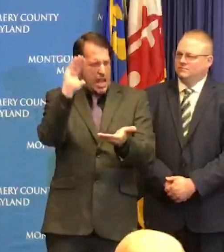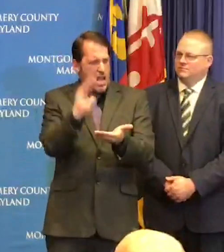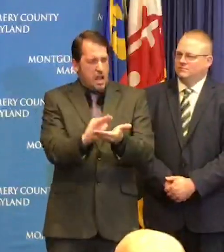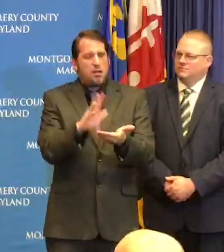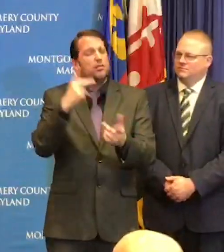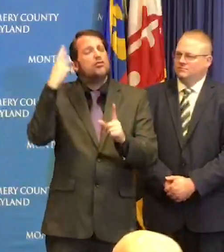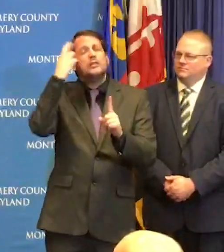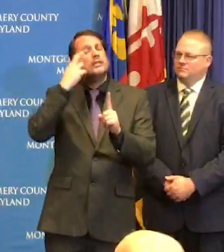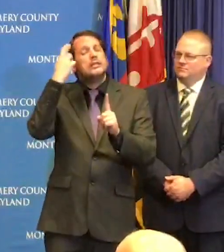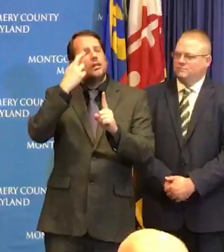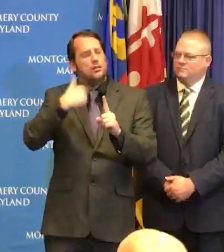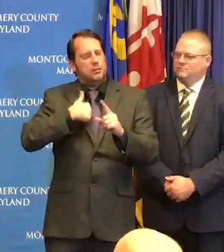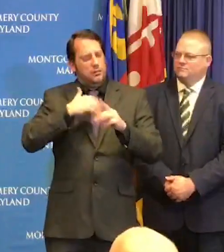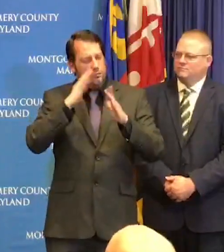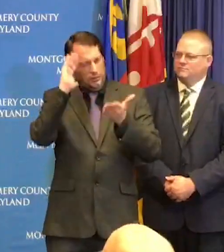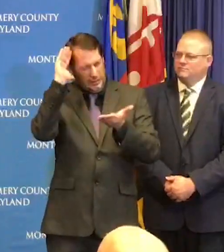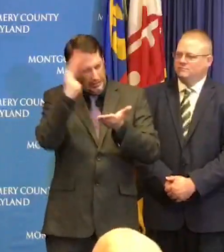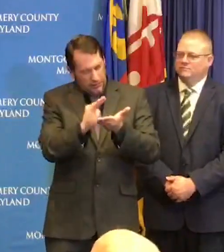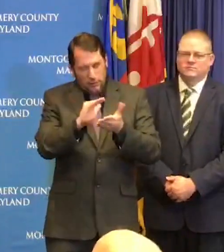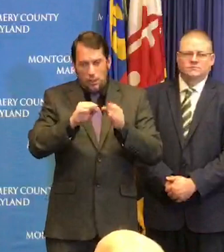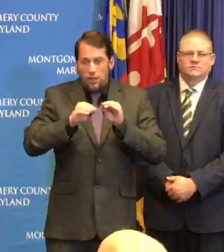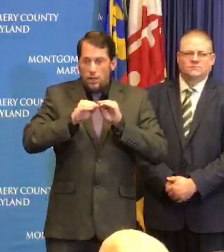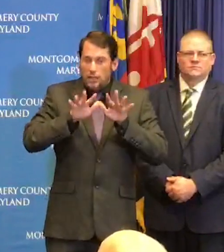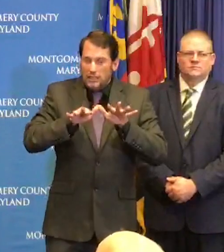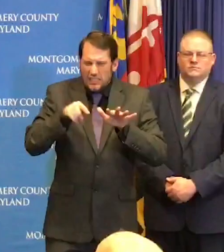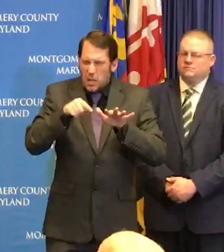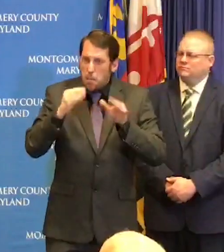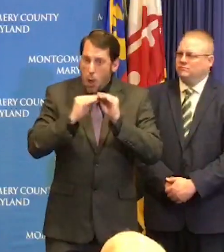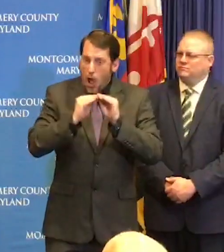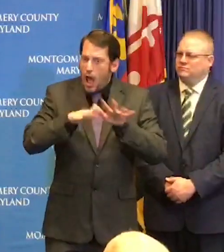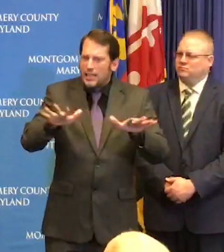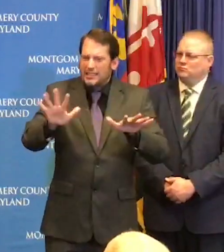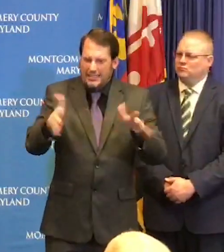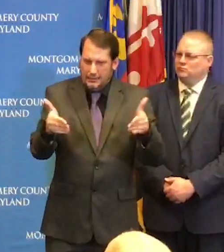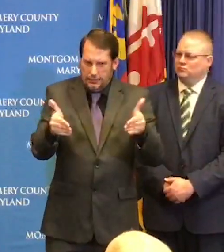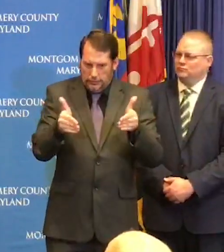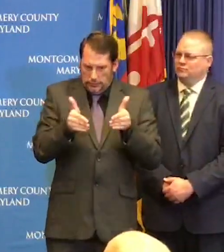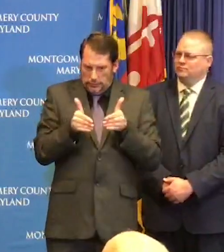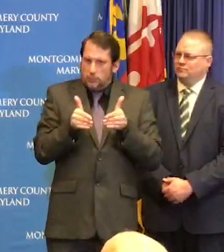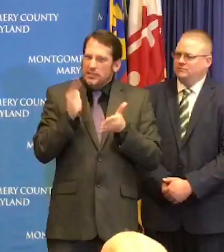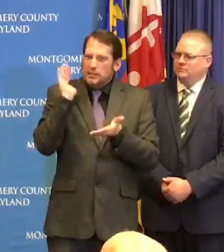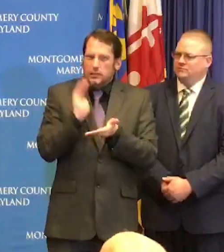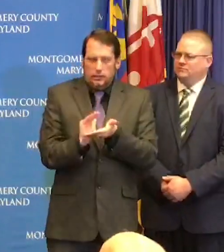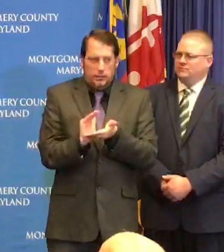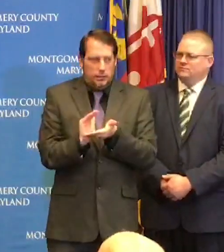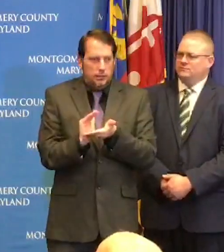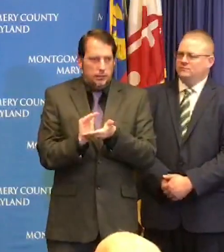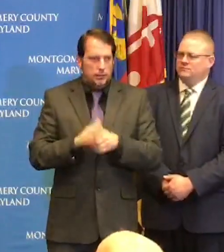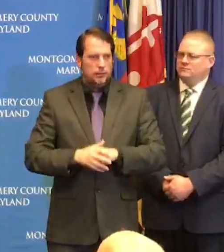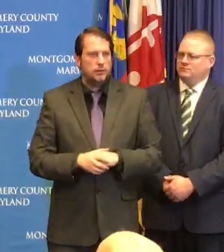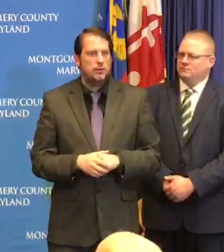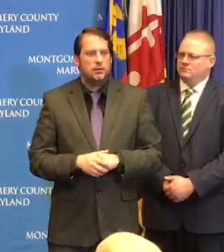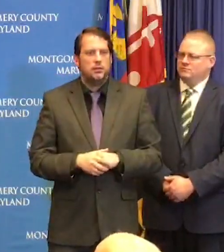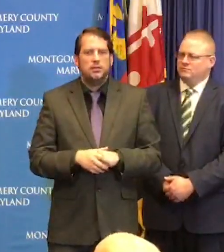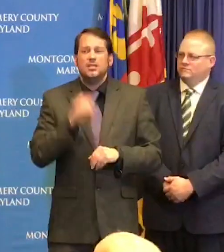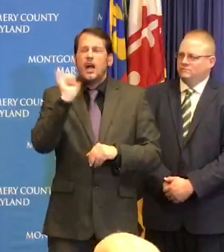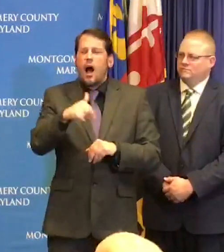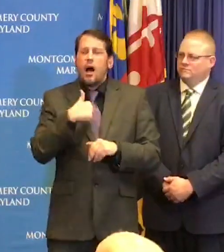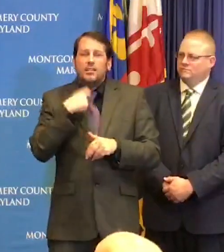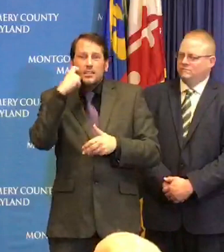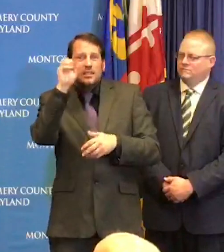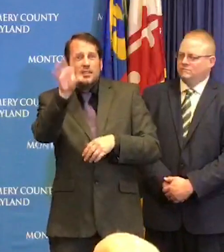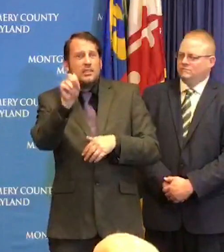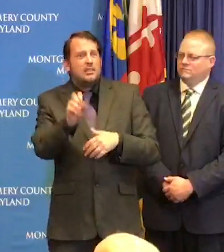extended expansive community transmission so I think those are the big pieces of advice we'll have questions